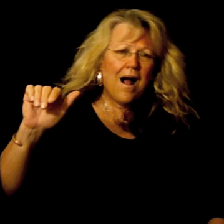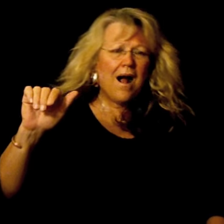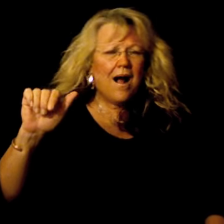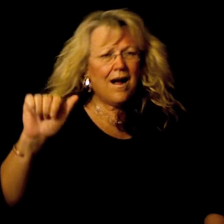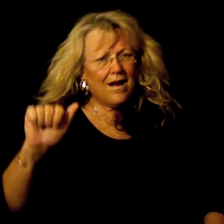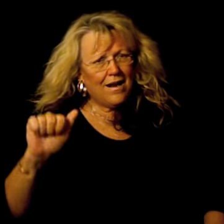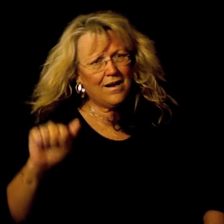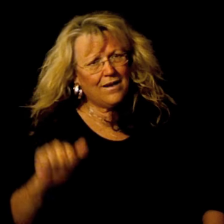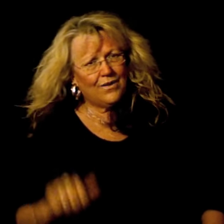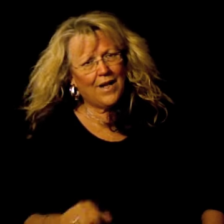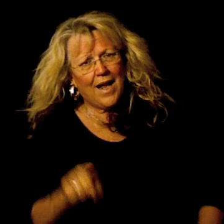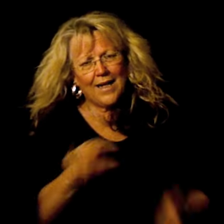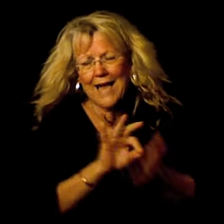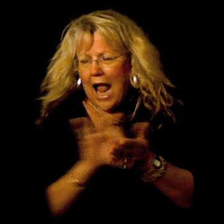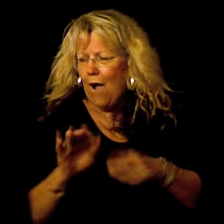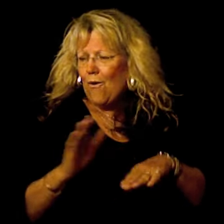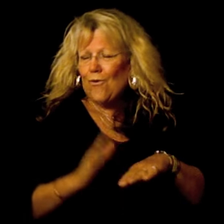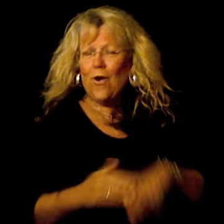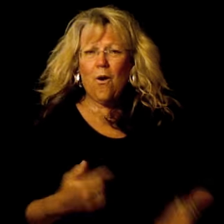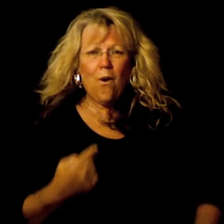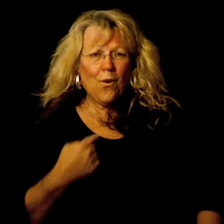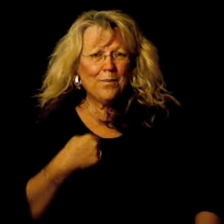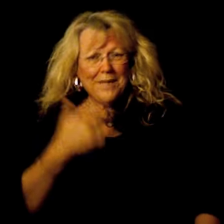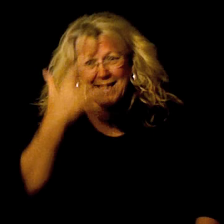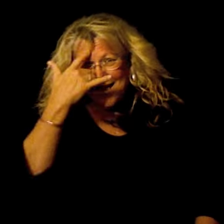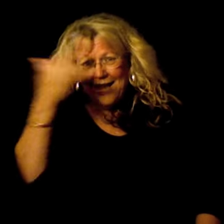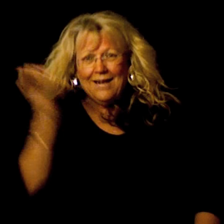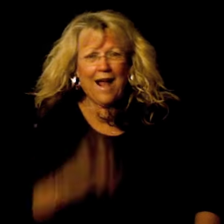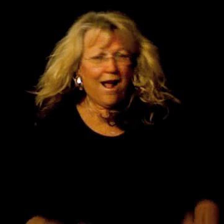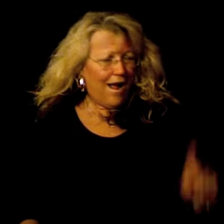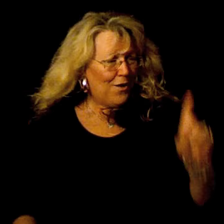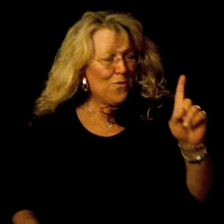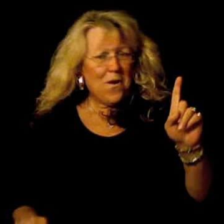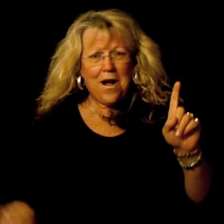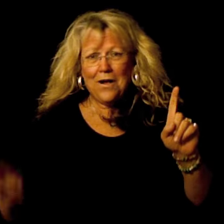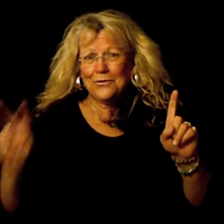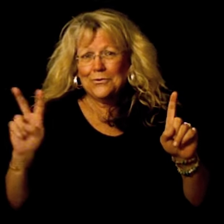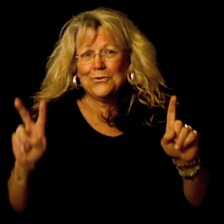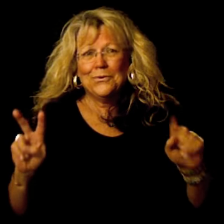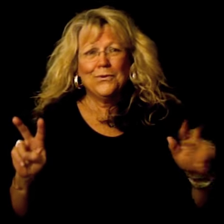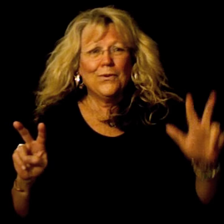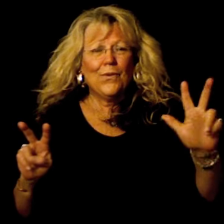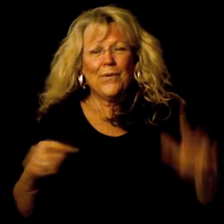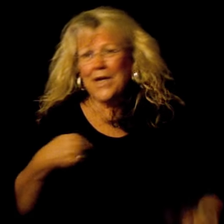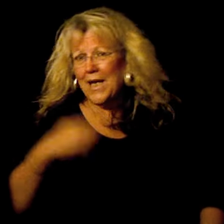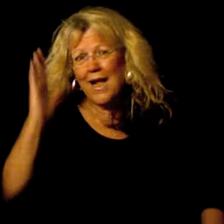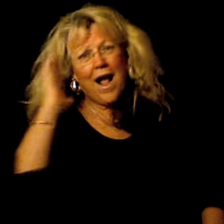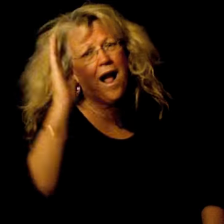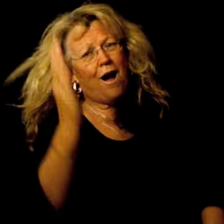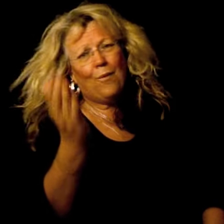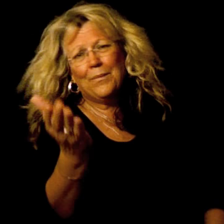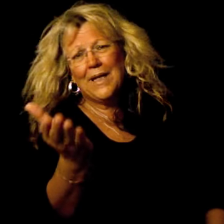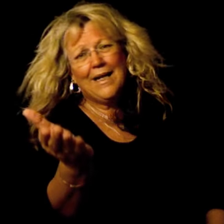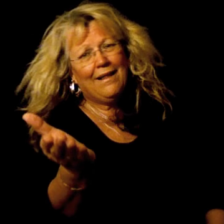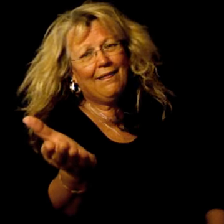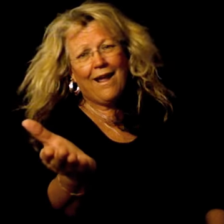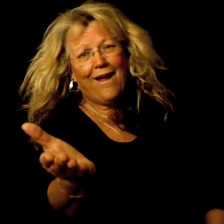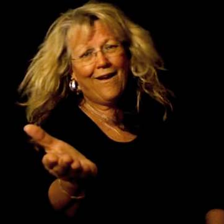You can count on me like one, two, three, I'll be there.